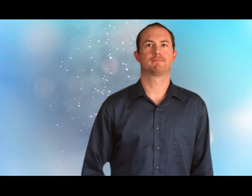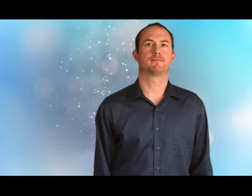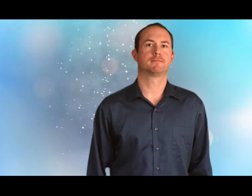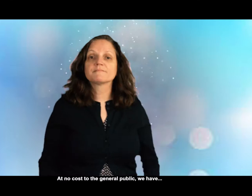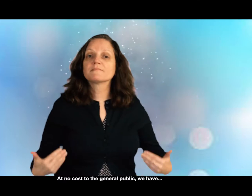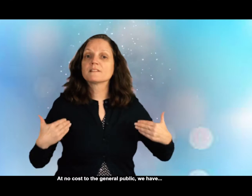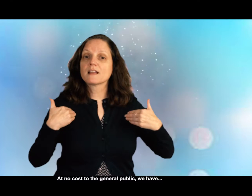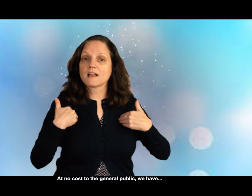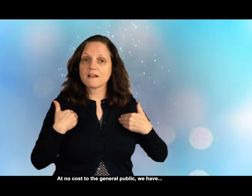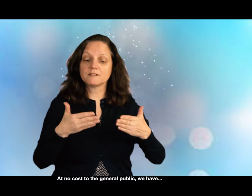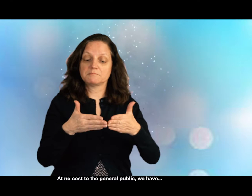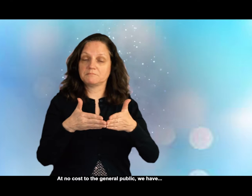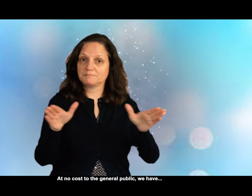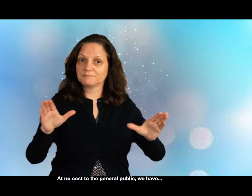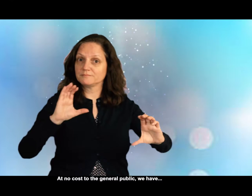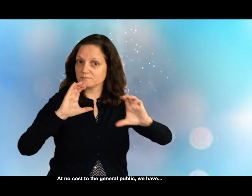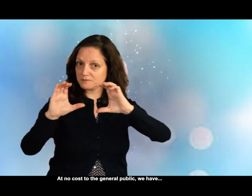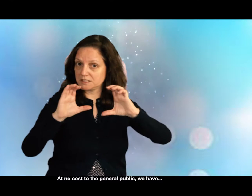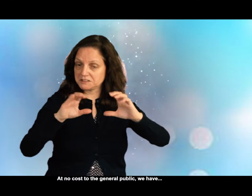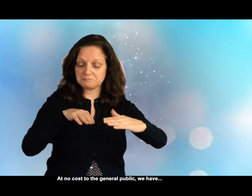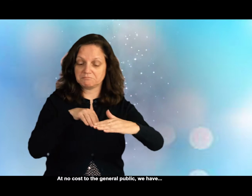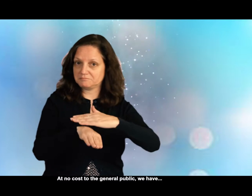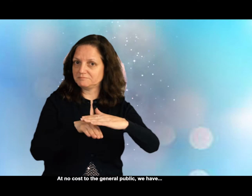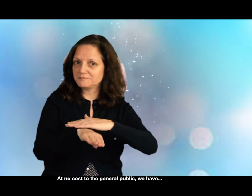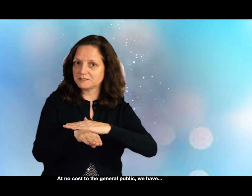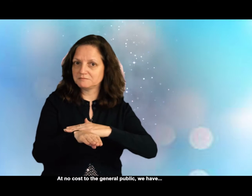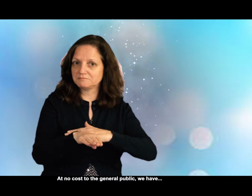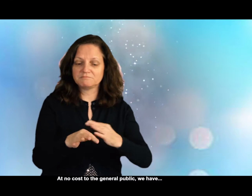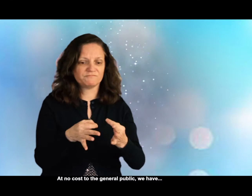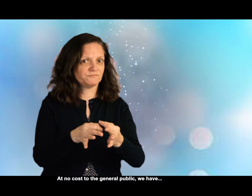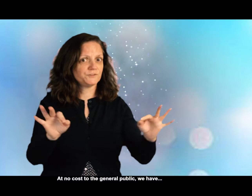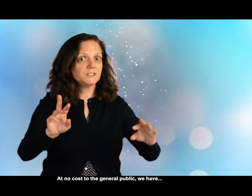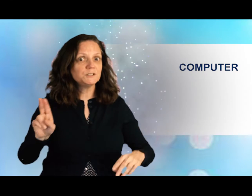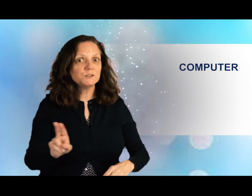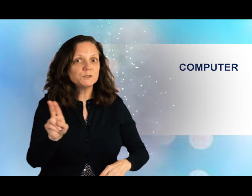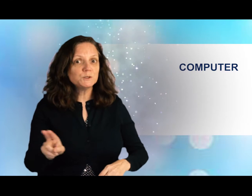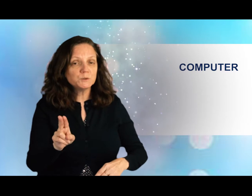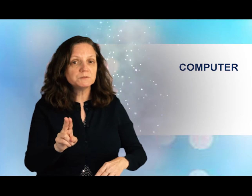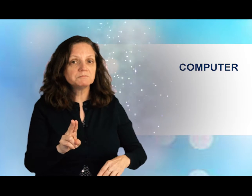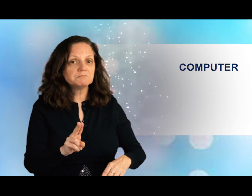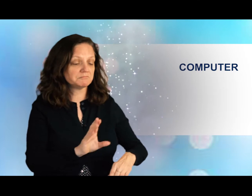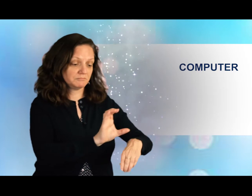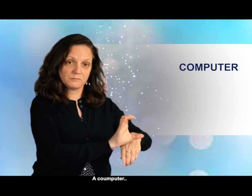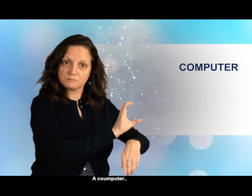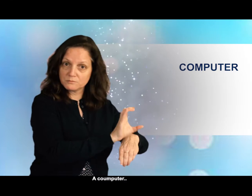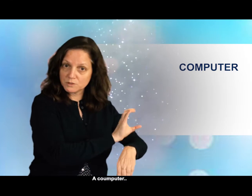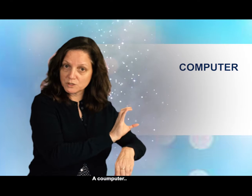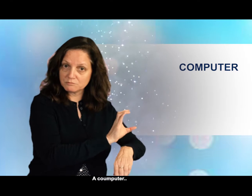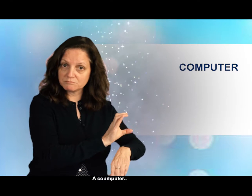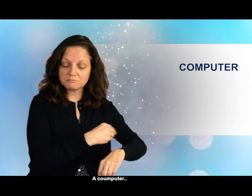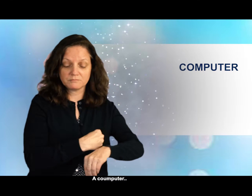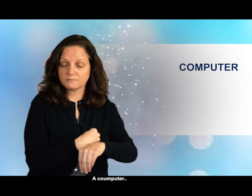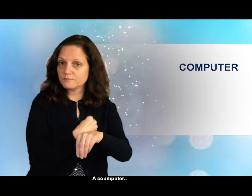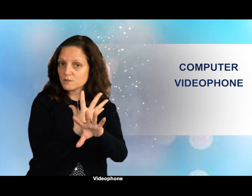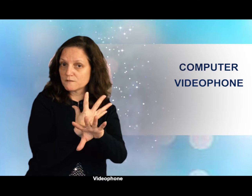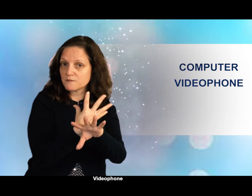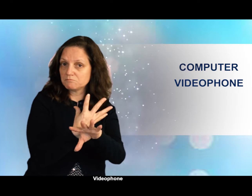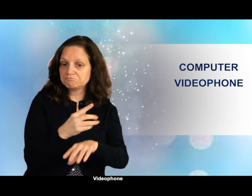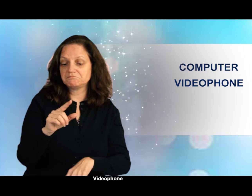At no cost to the general public, we have a computer, video phone, TTY,